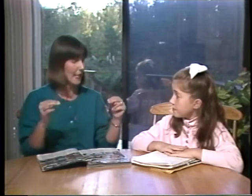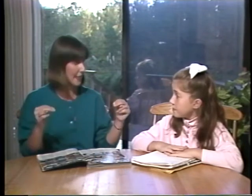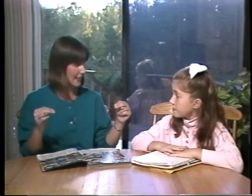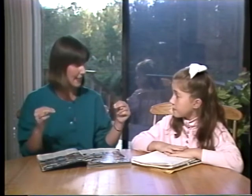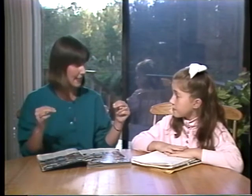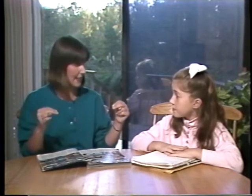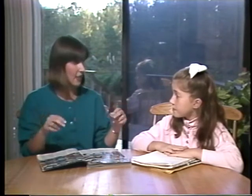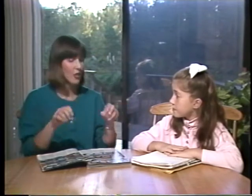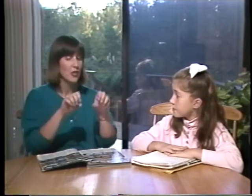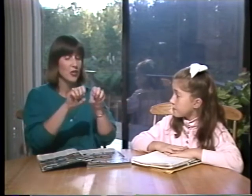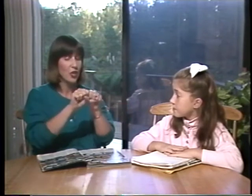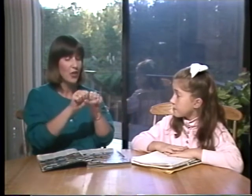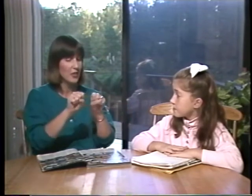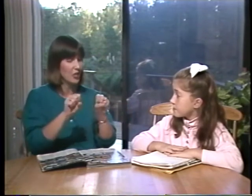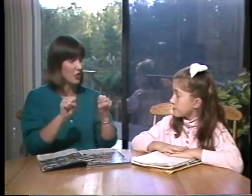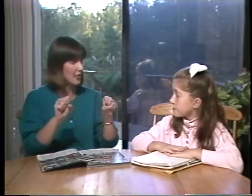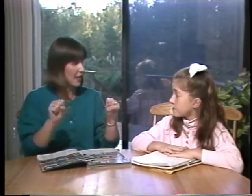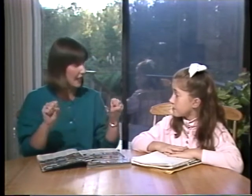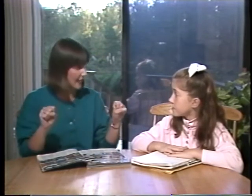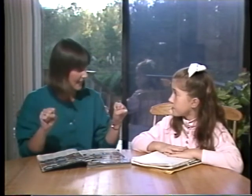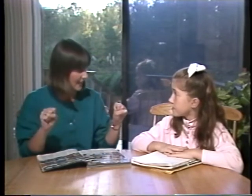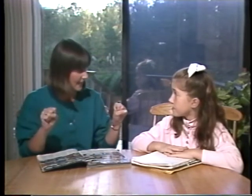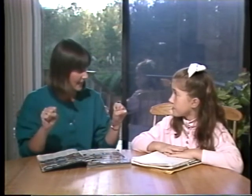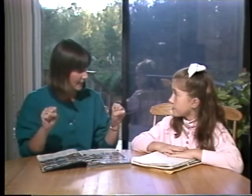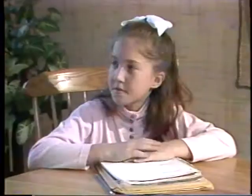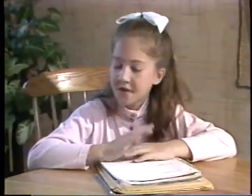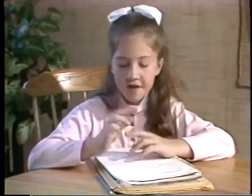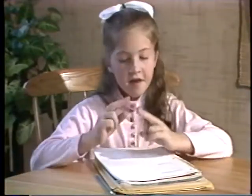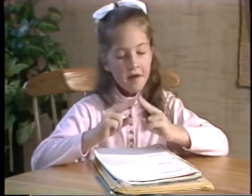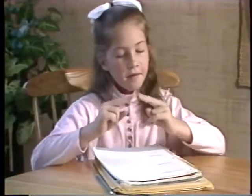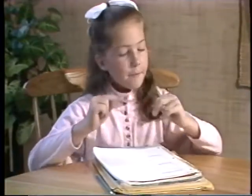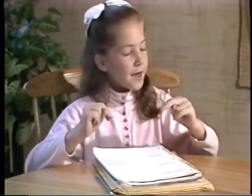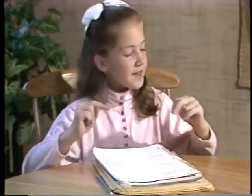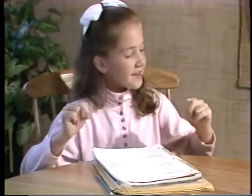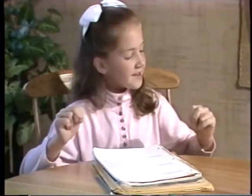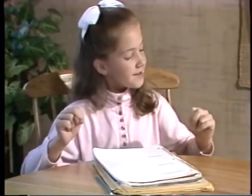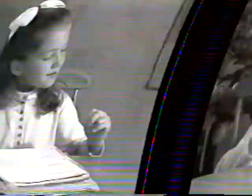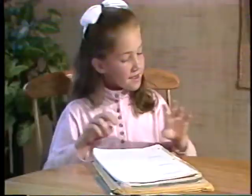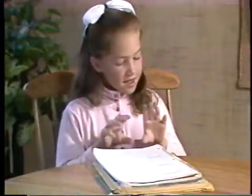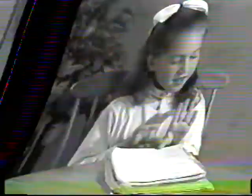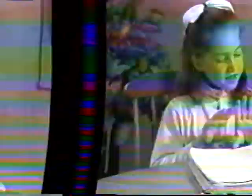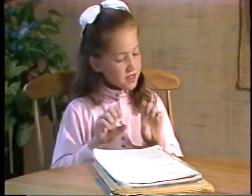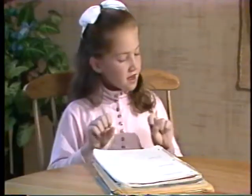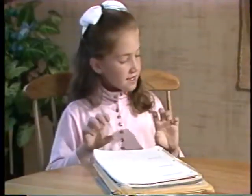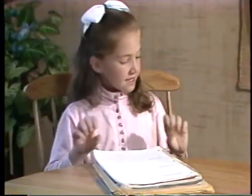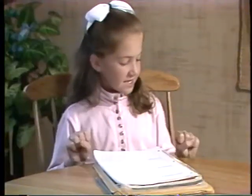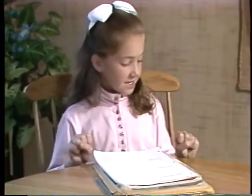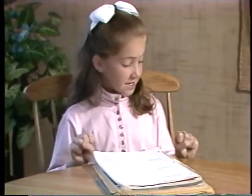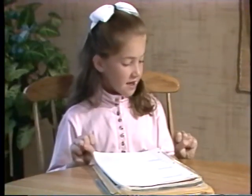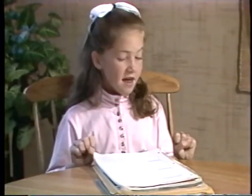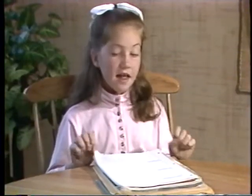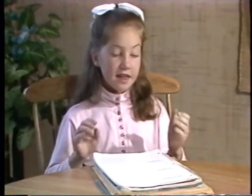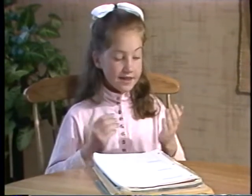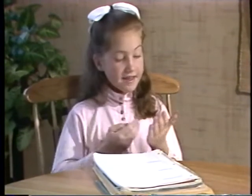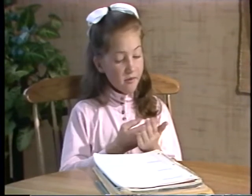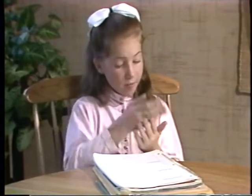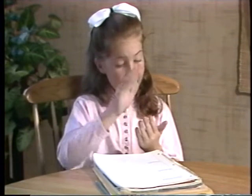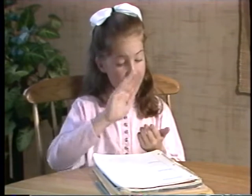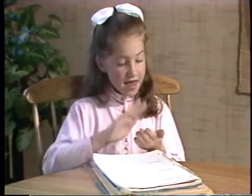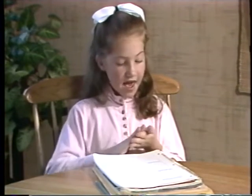this. Sausage is like this. Bacon and sausage. Let's have pancakes